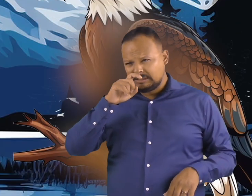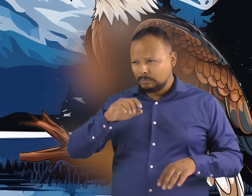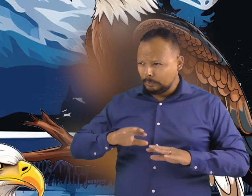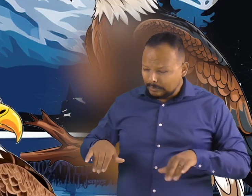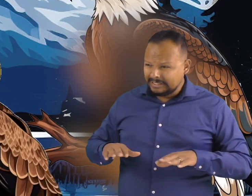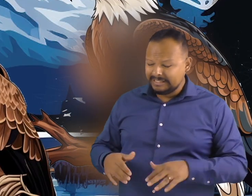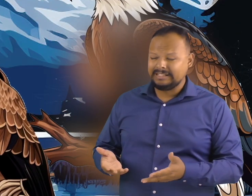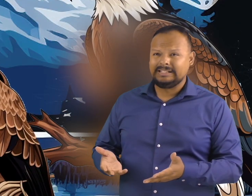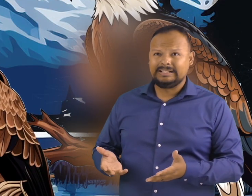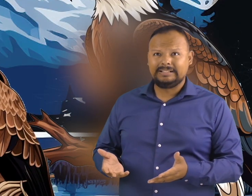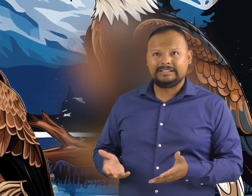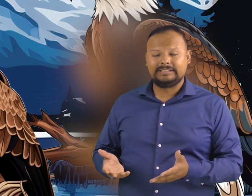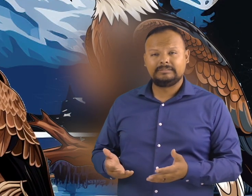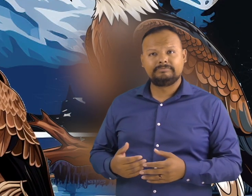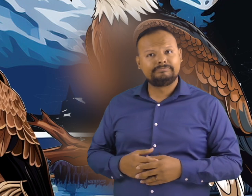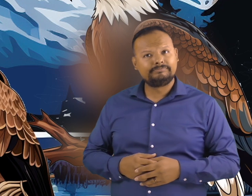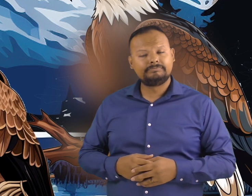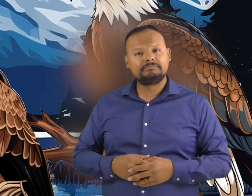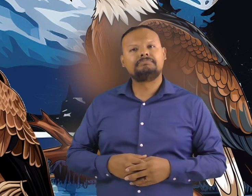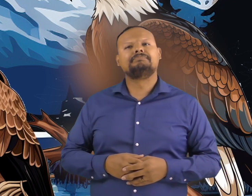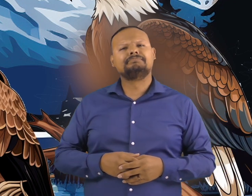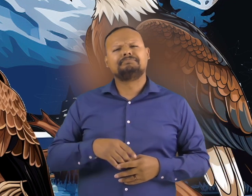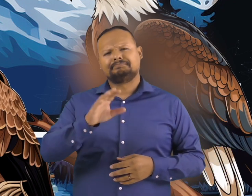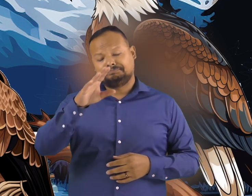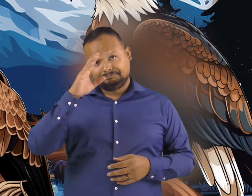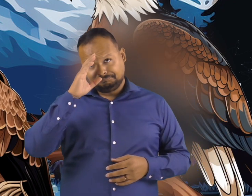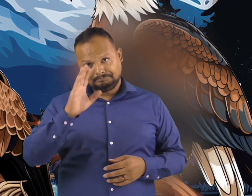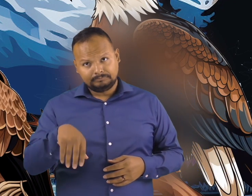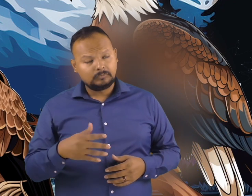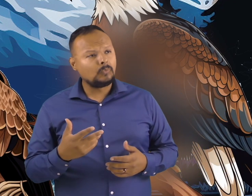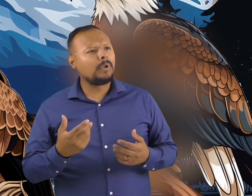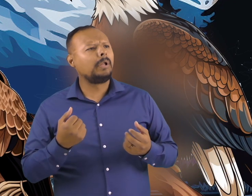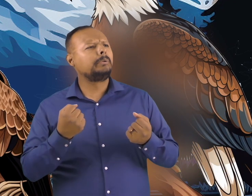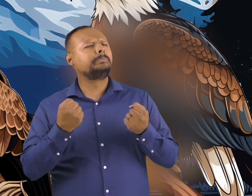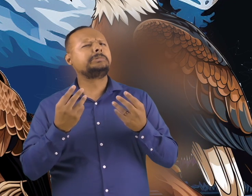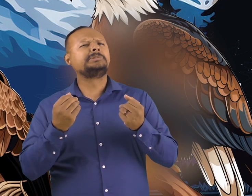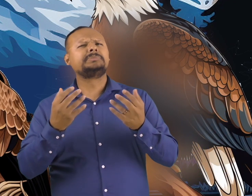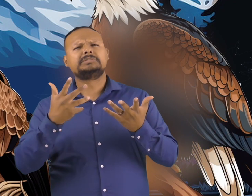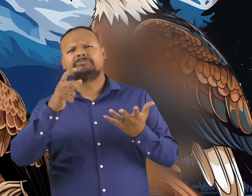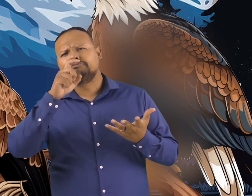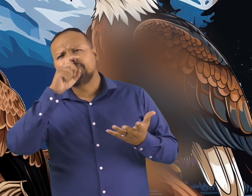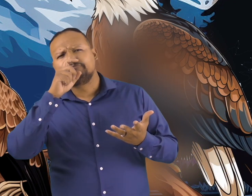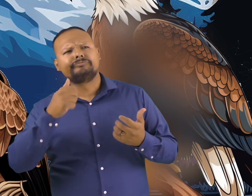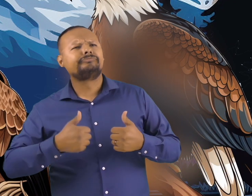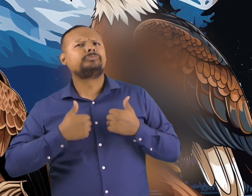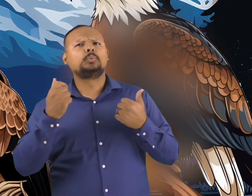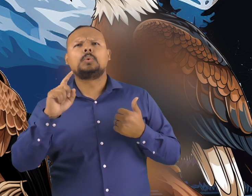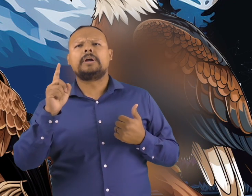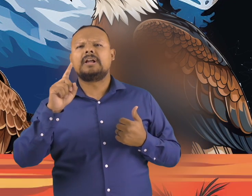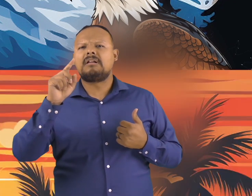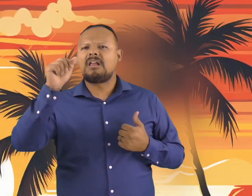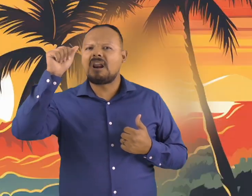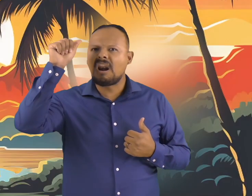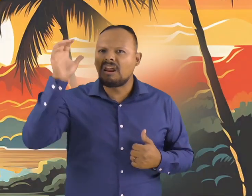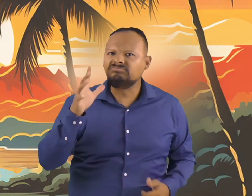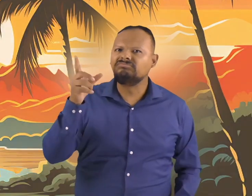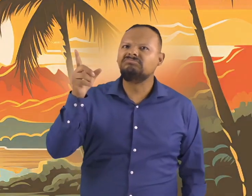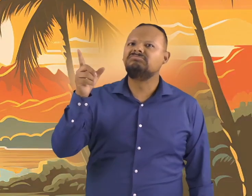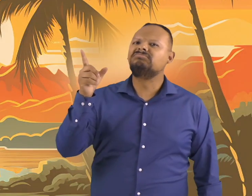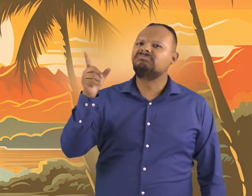know that the largest population of American Eagles live in Alaska? Only Hawaii